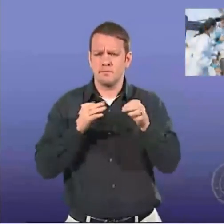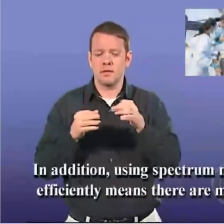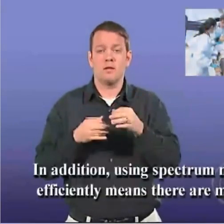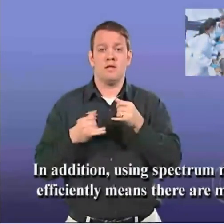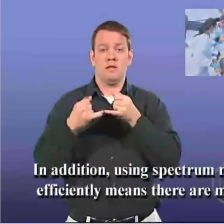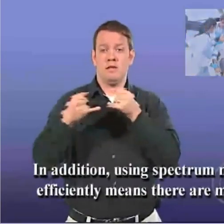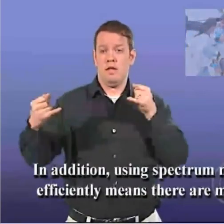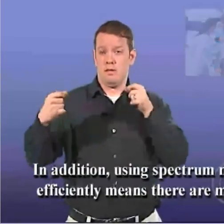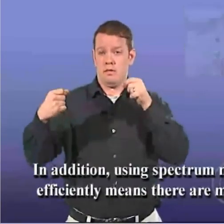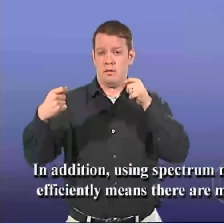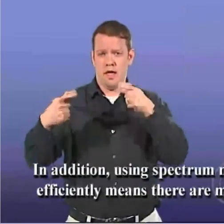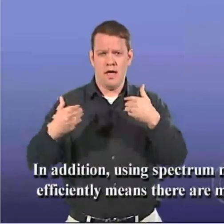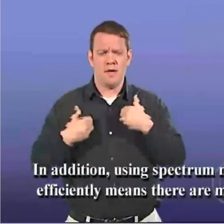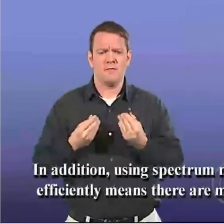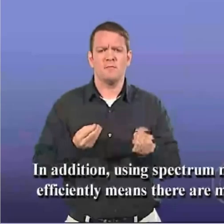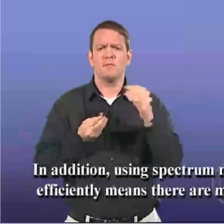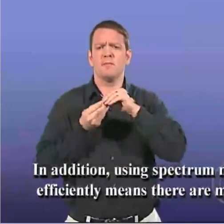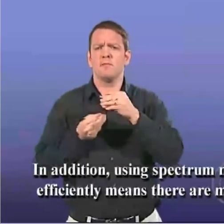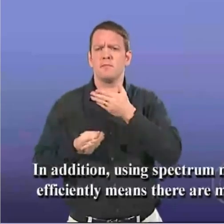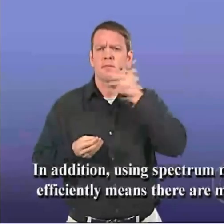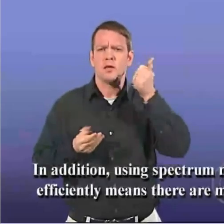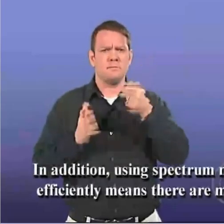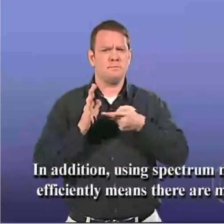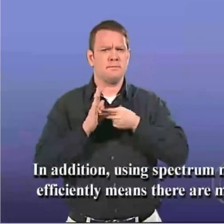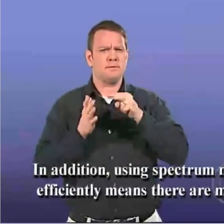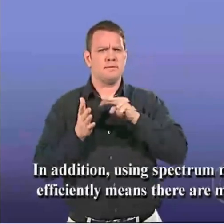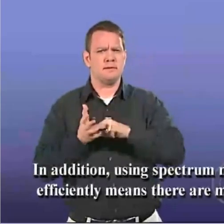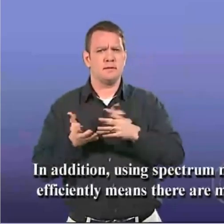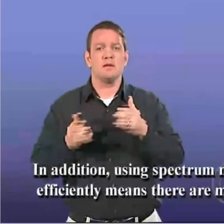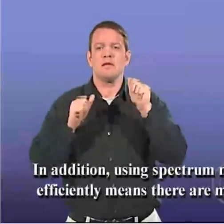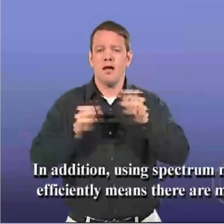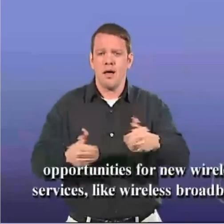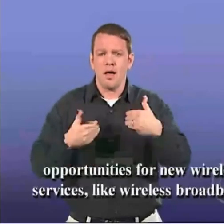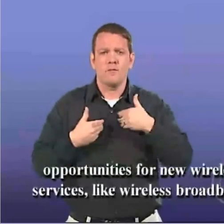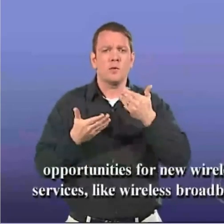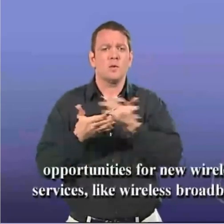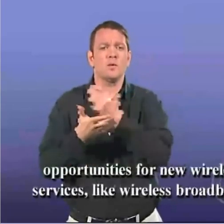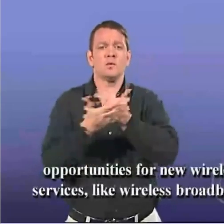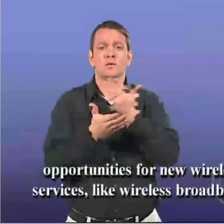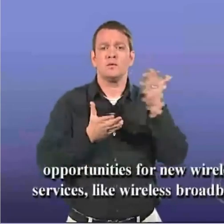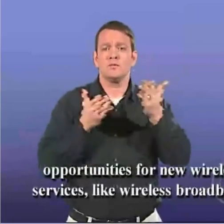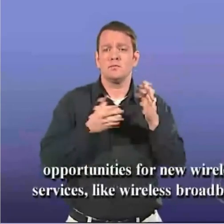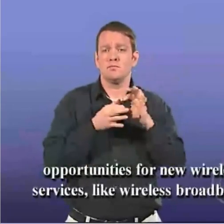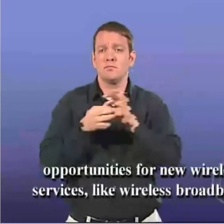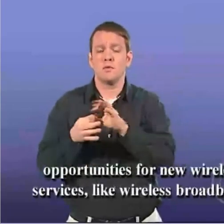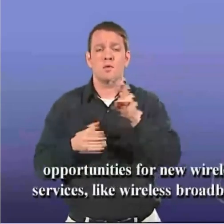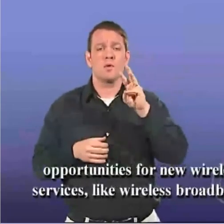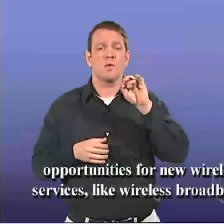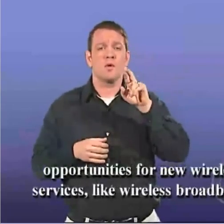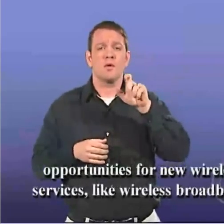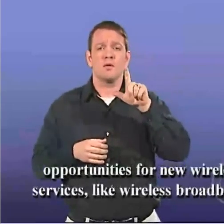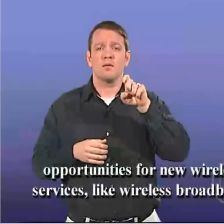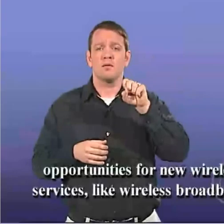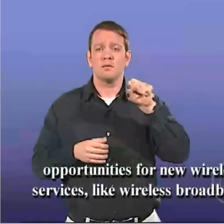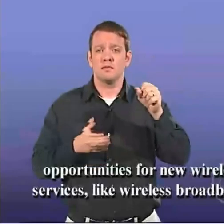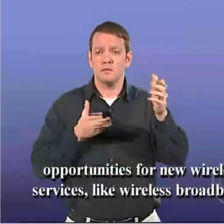In addition, using spectrum more efficiently means there are more opportunities for new wireless services,